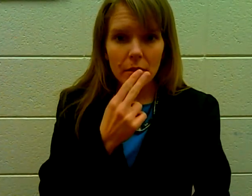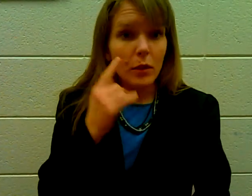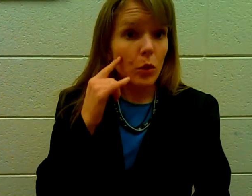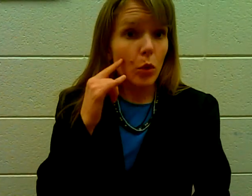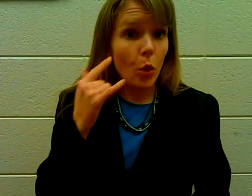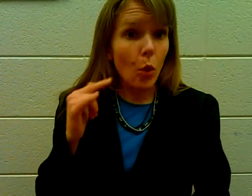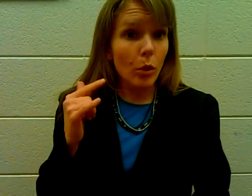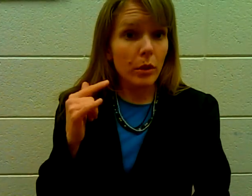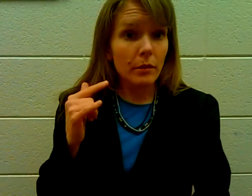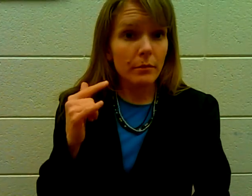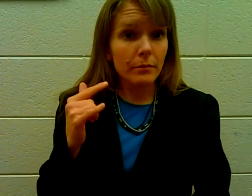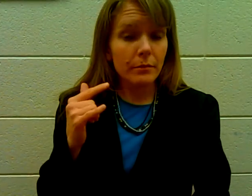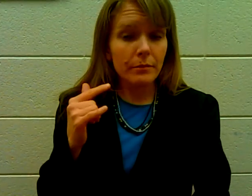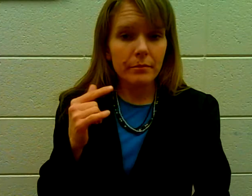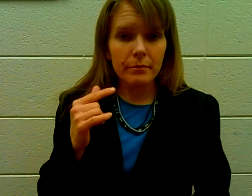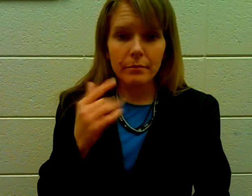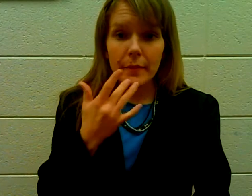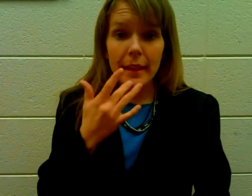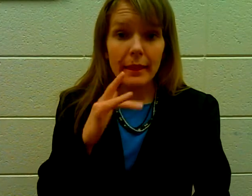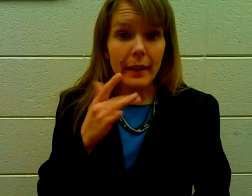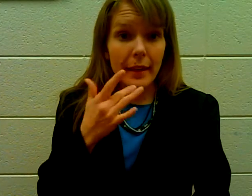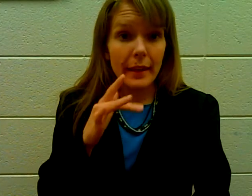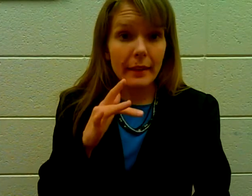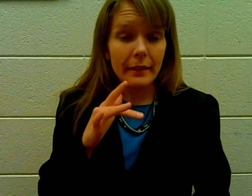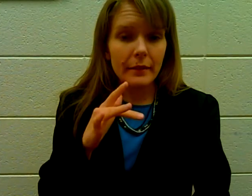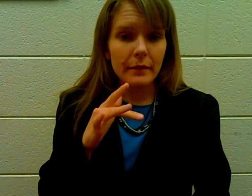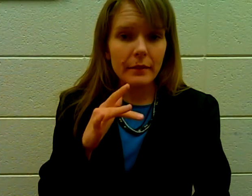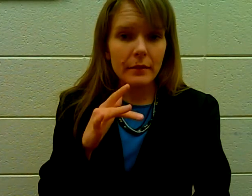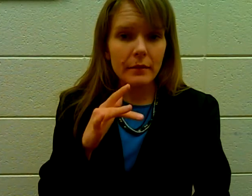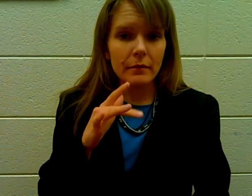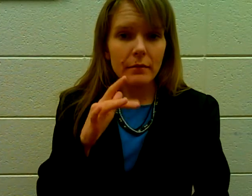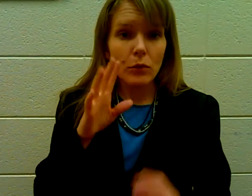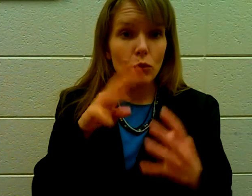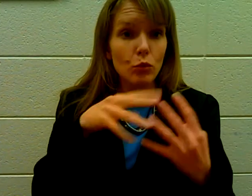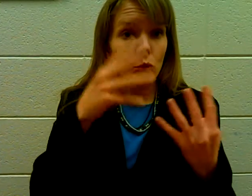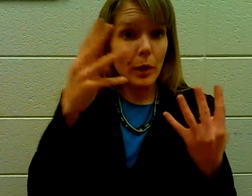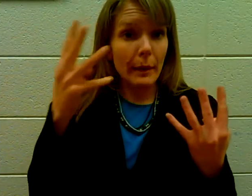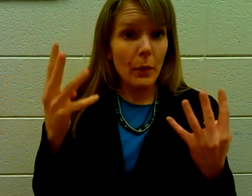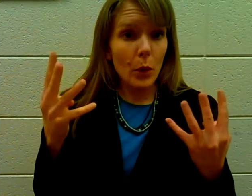Gold. Lucky. Rainbow. Bell.